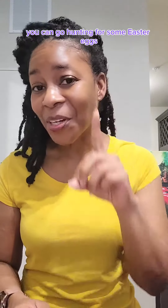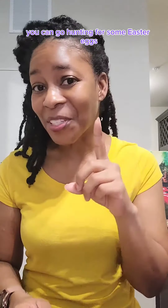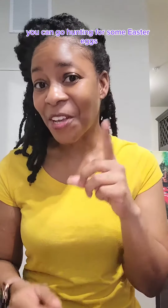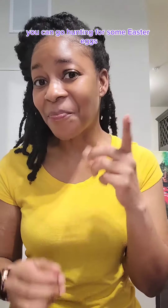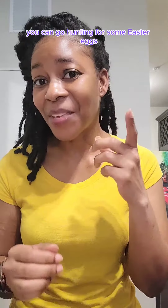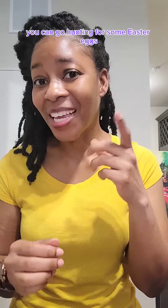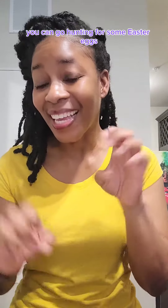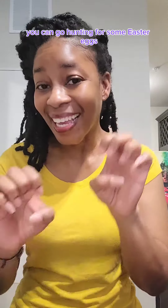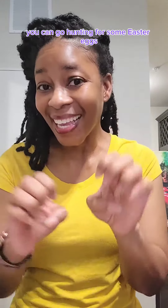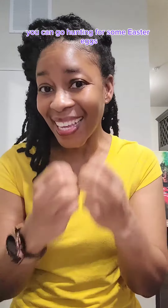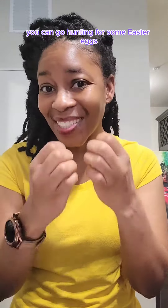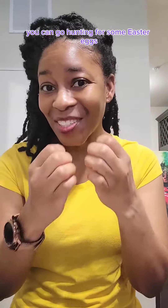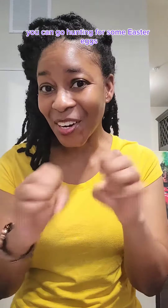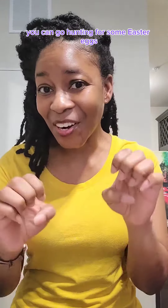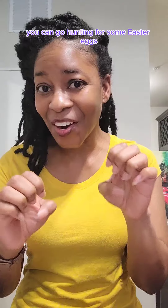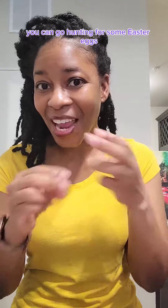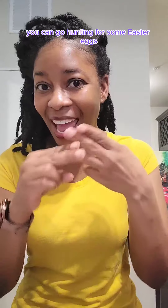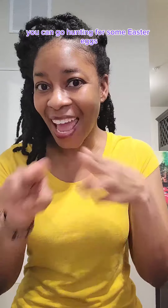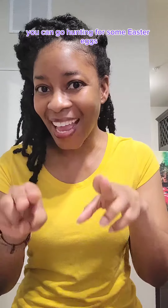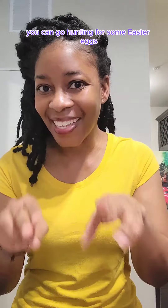some Easter eggs.